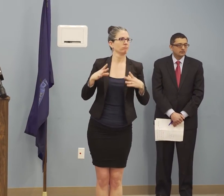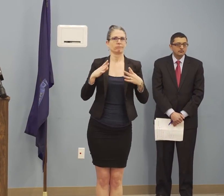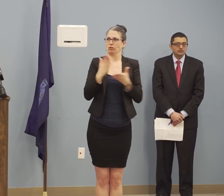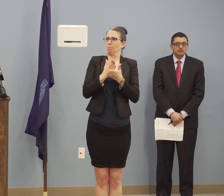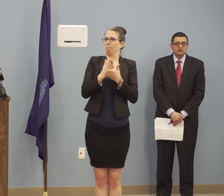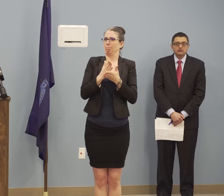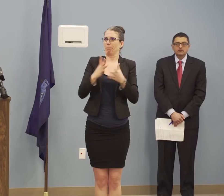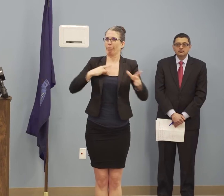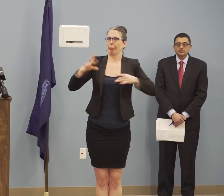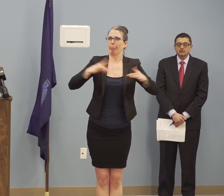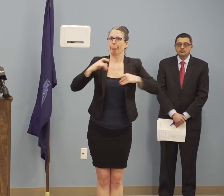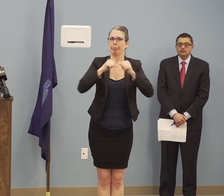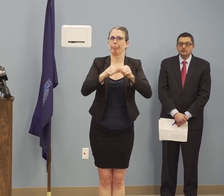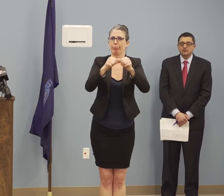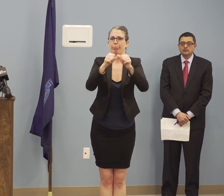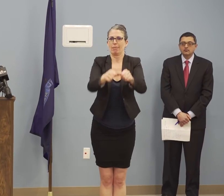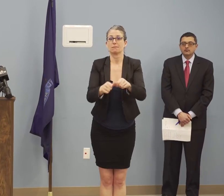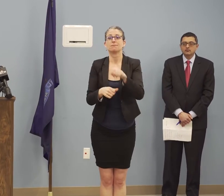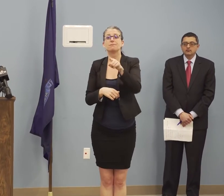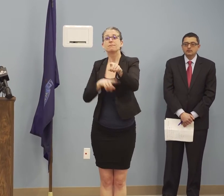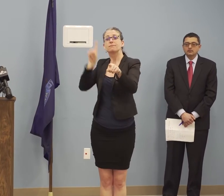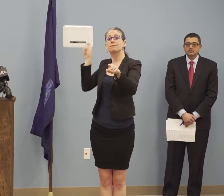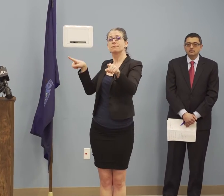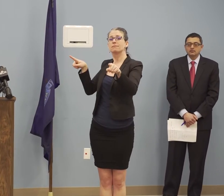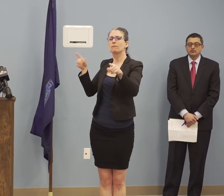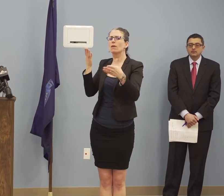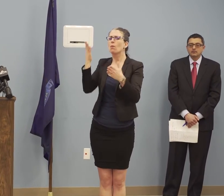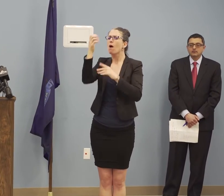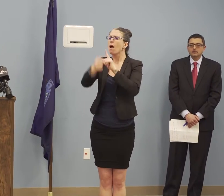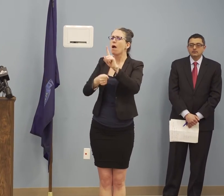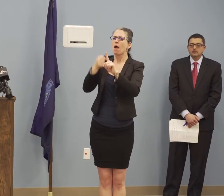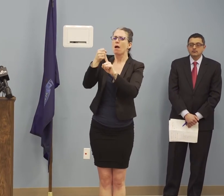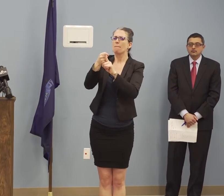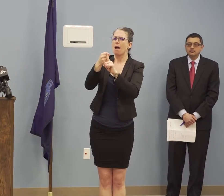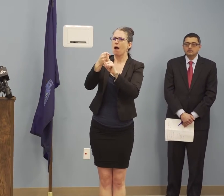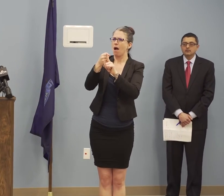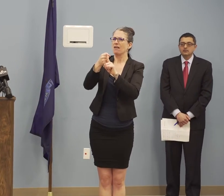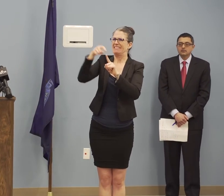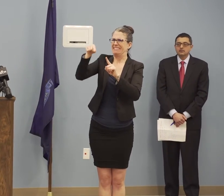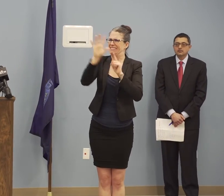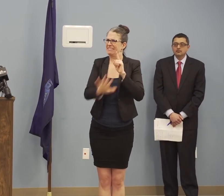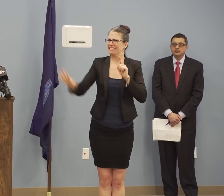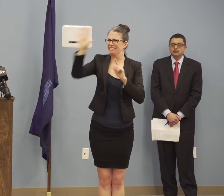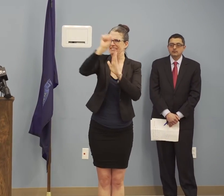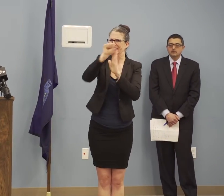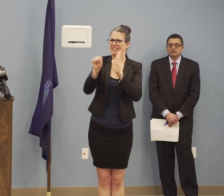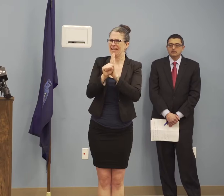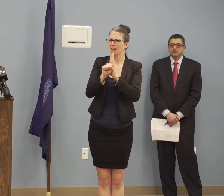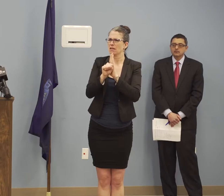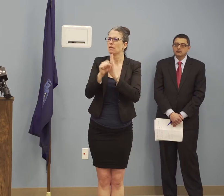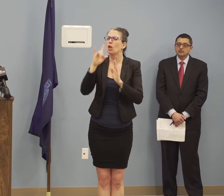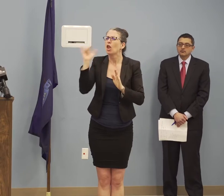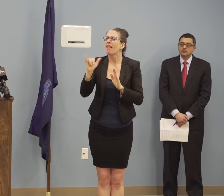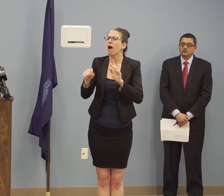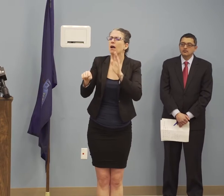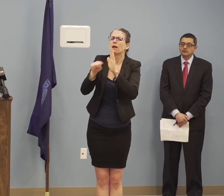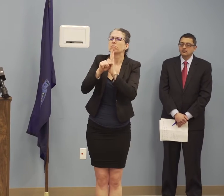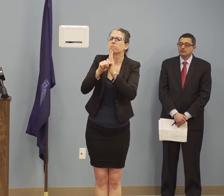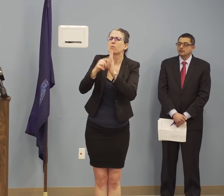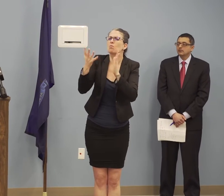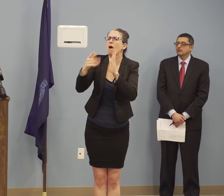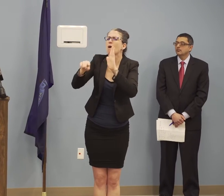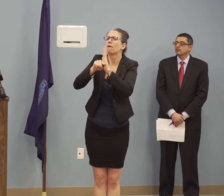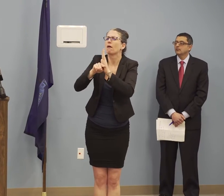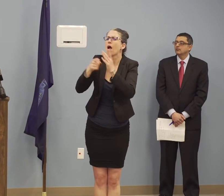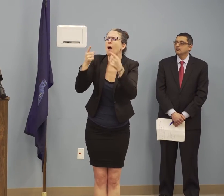What impacts did some of the cities in the past couple of days making steps in their own manners have any effect on your